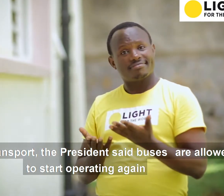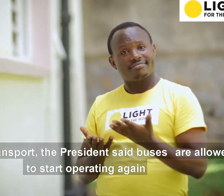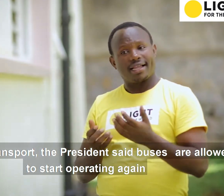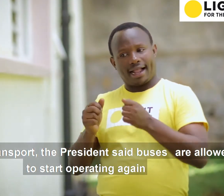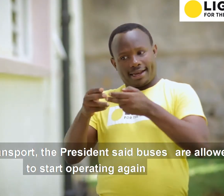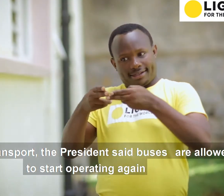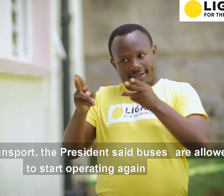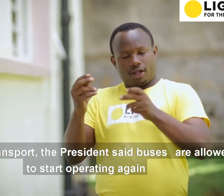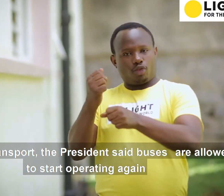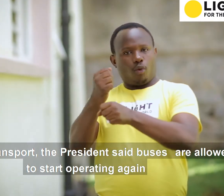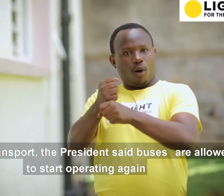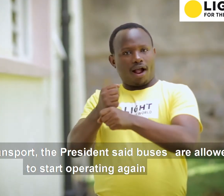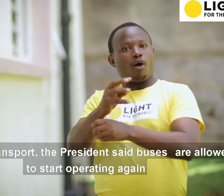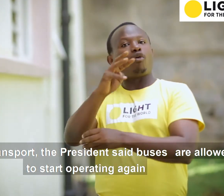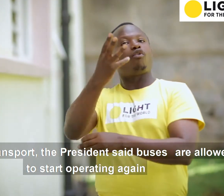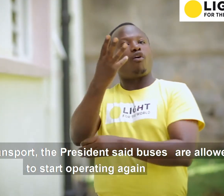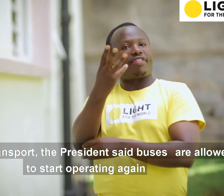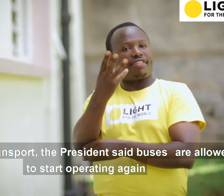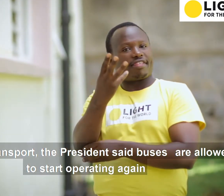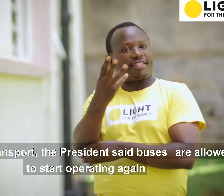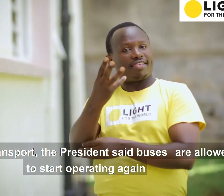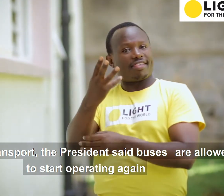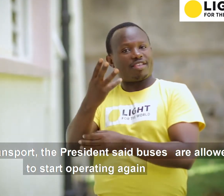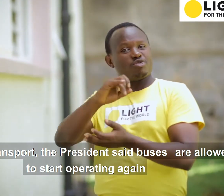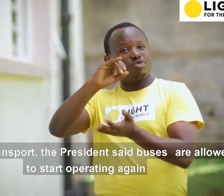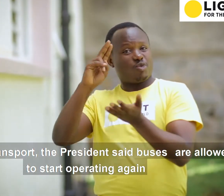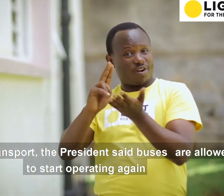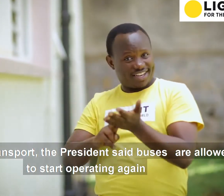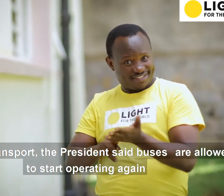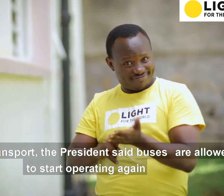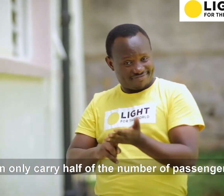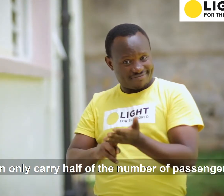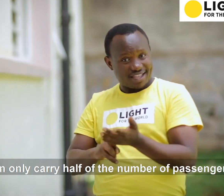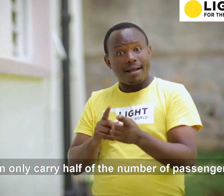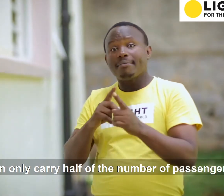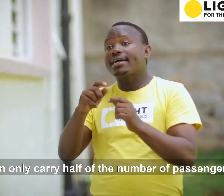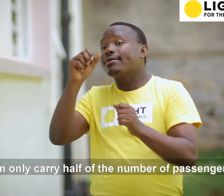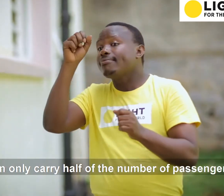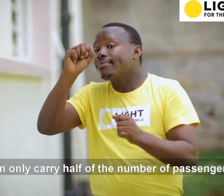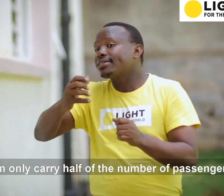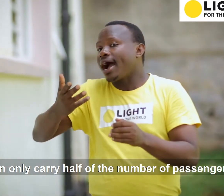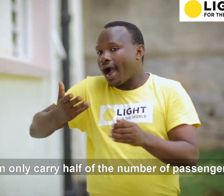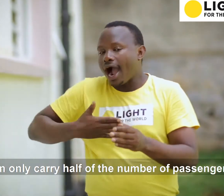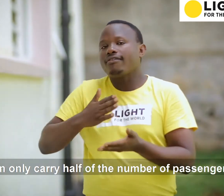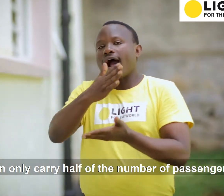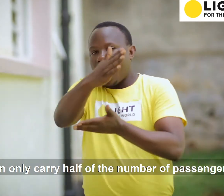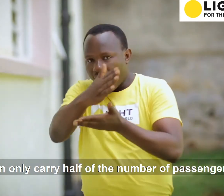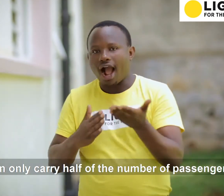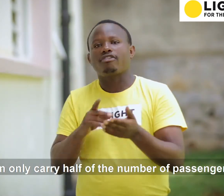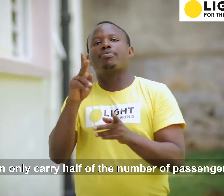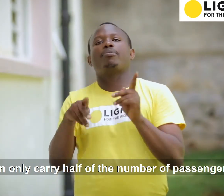But they can only carry half of the number of passengers. The same applies to taxis.